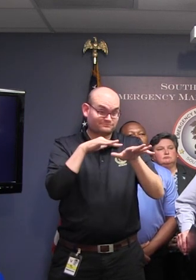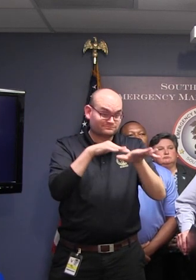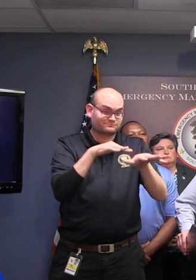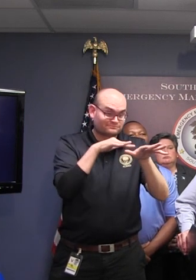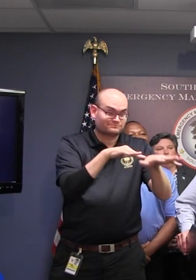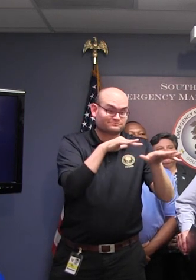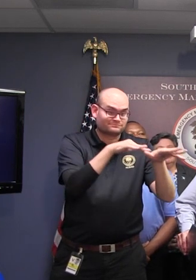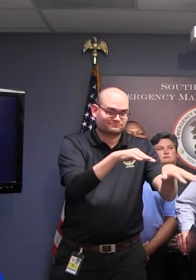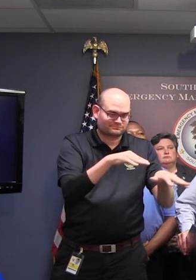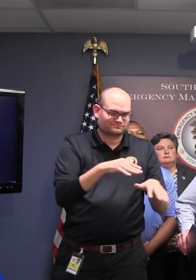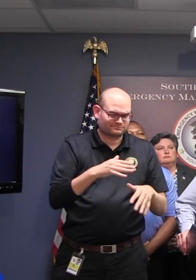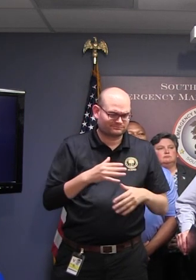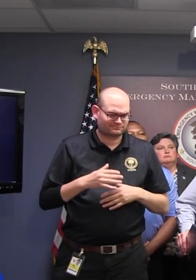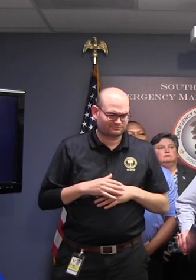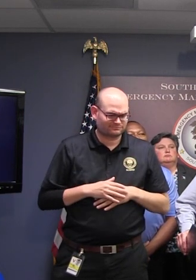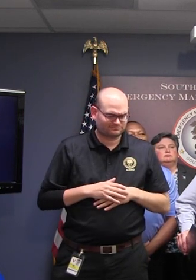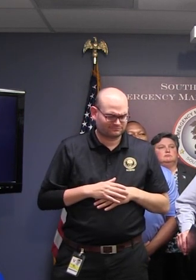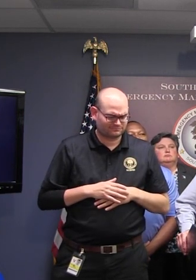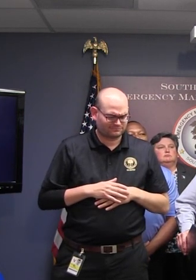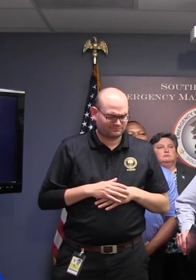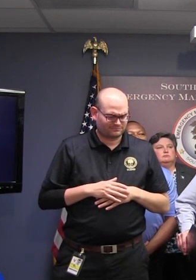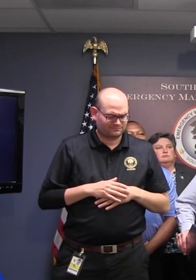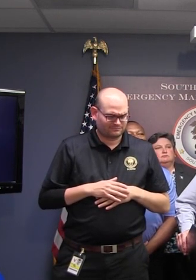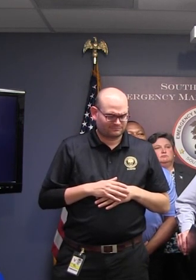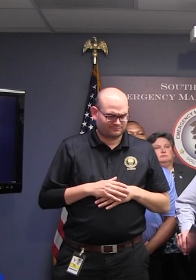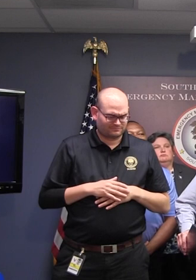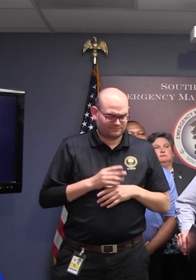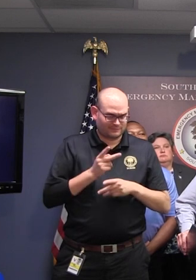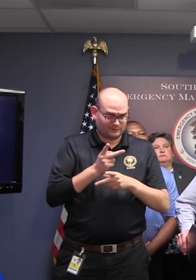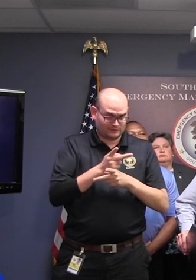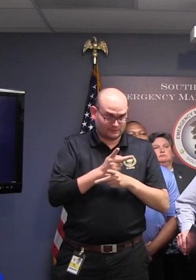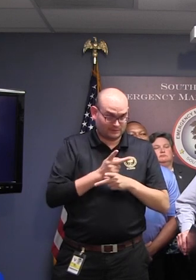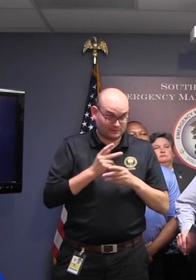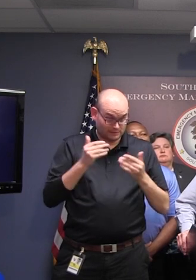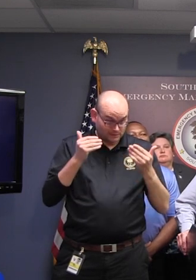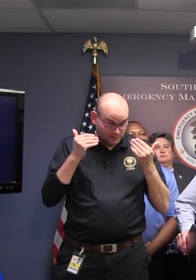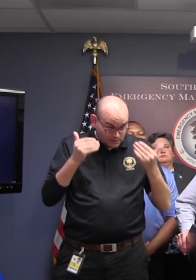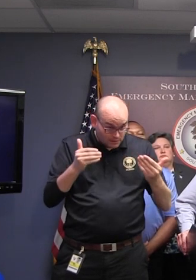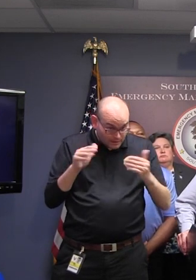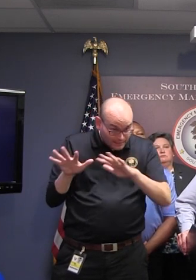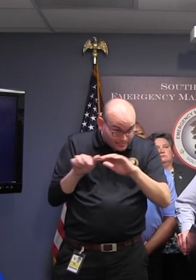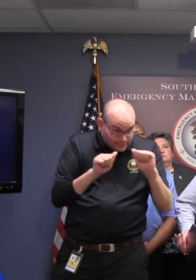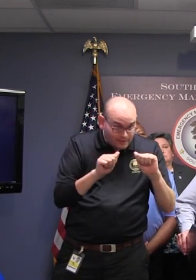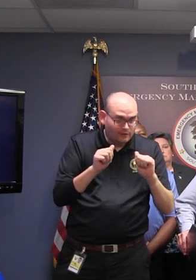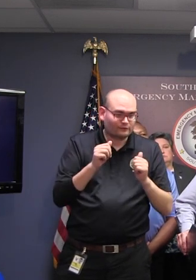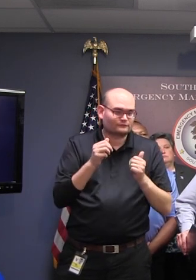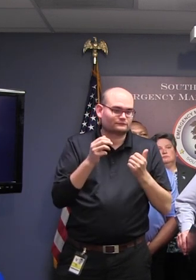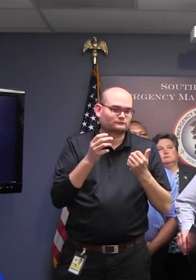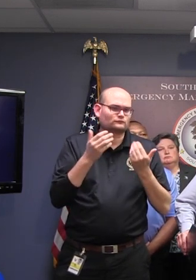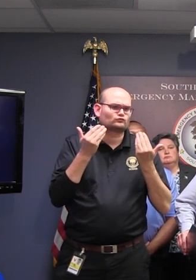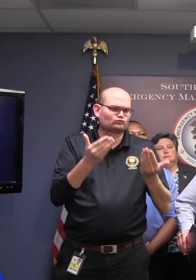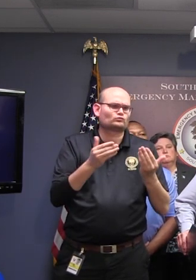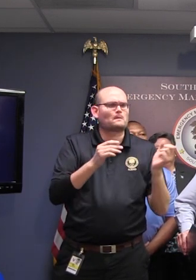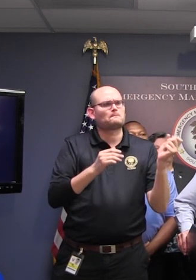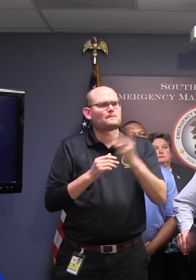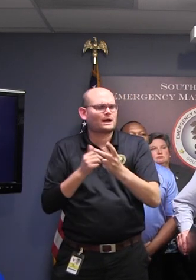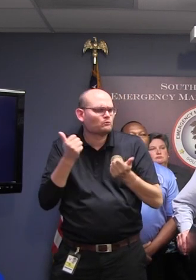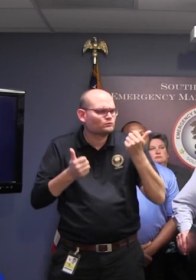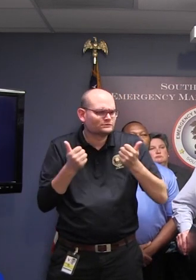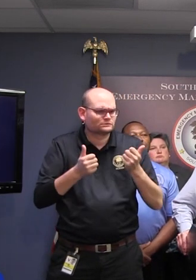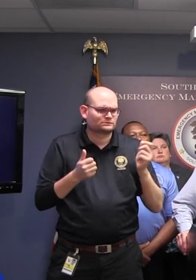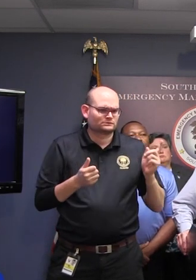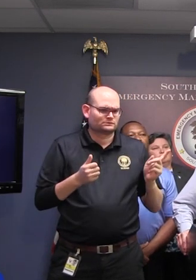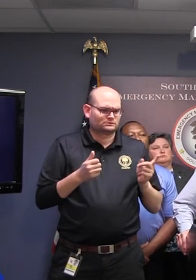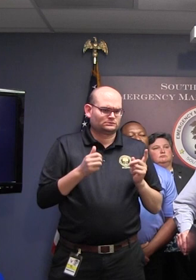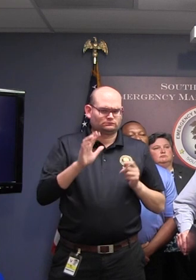basically being cautious by heading northward and out of this area? Or would you recommend that they go back? That's up to them.